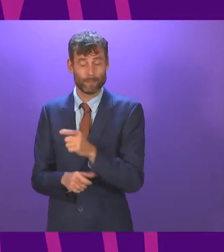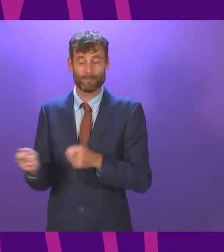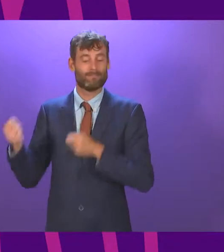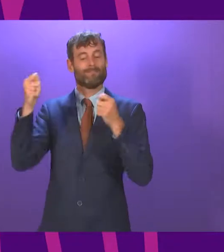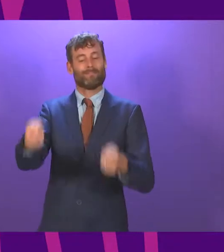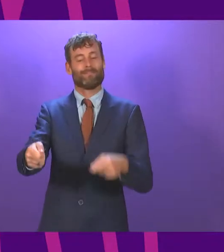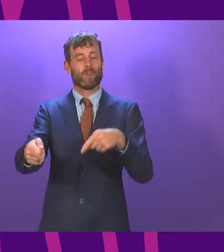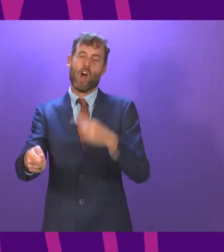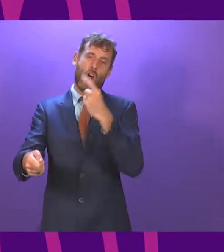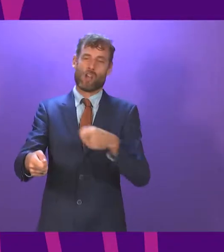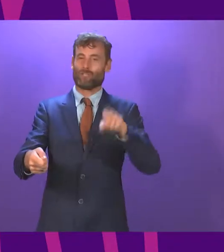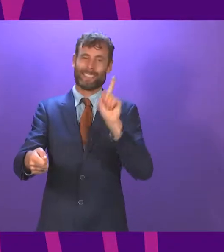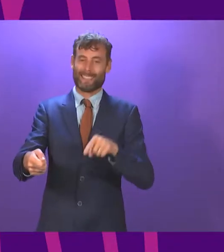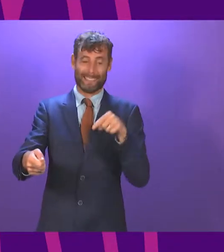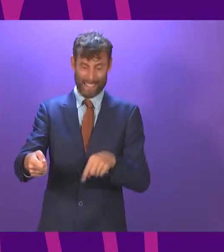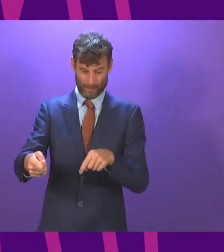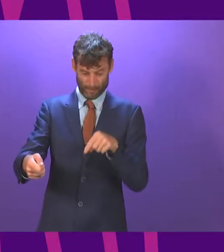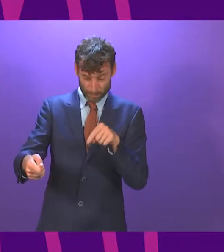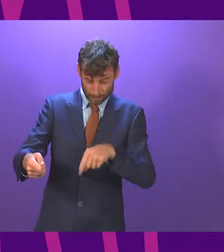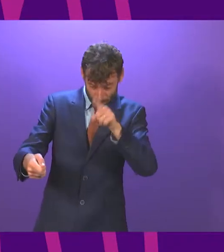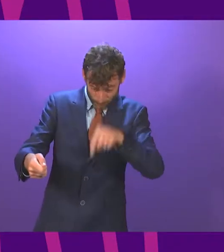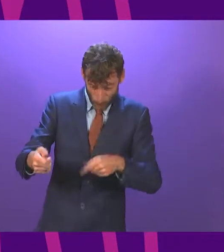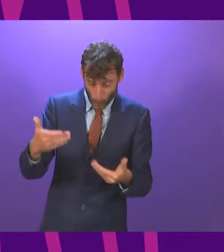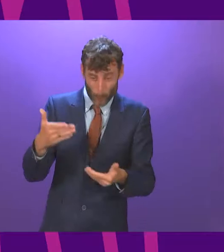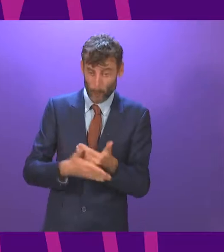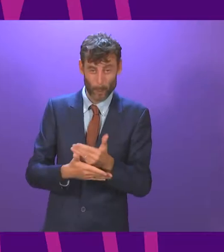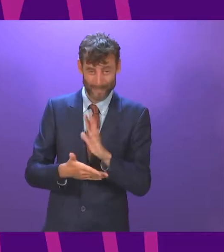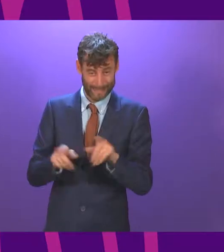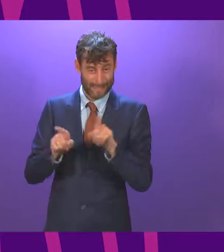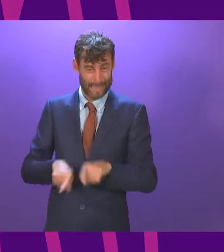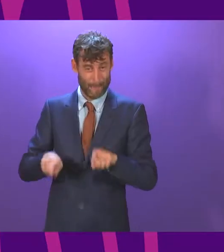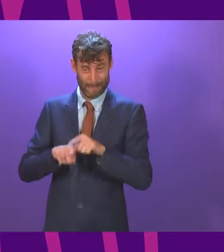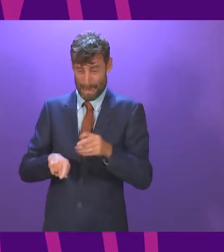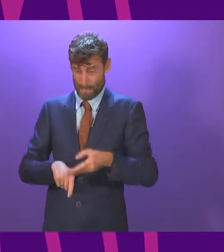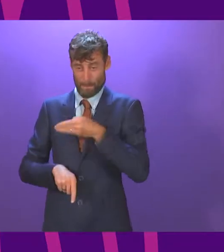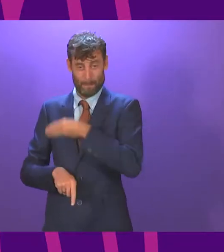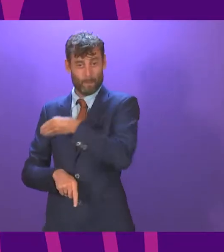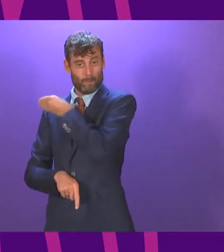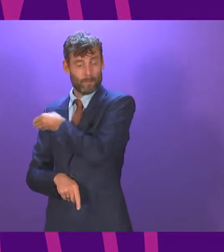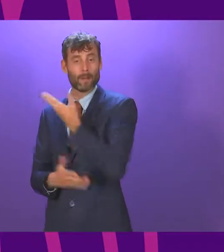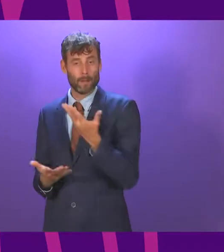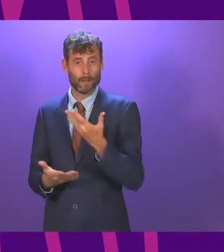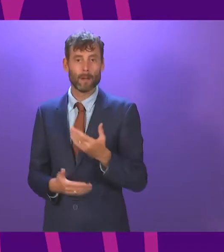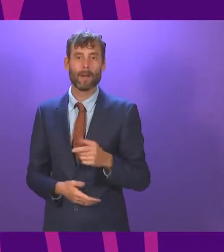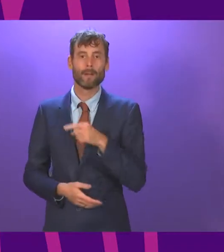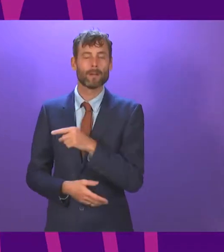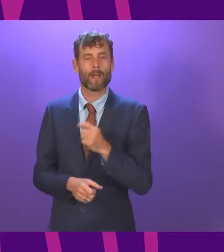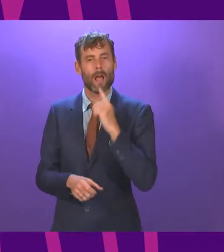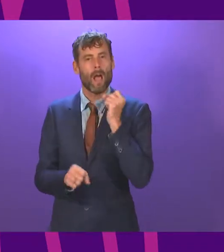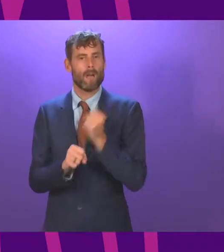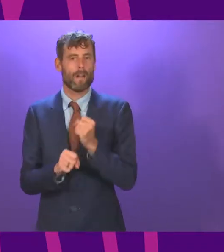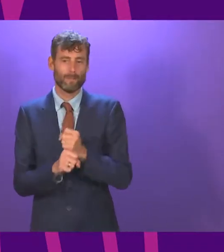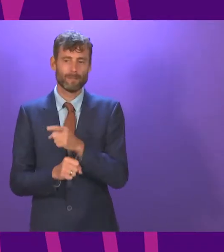days rhetoric, is also recycling policies, pledges and promises. I note the congratulatory tone of the Government motion,